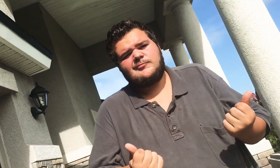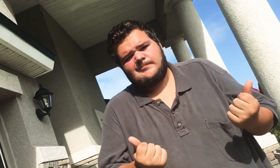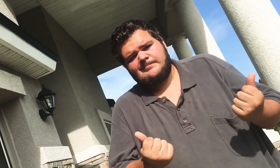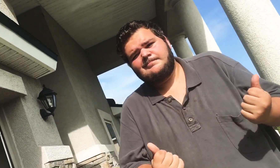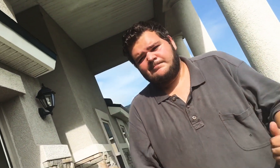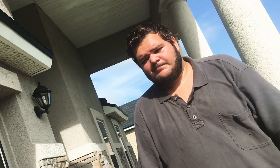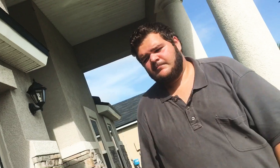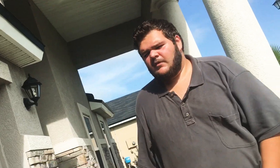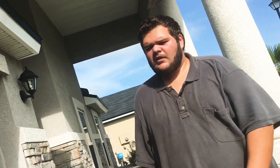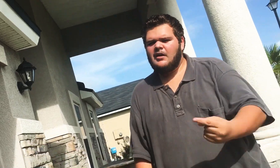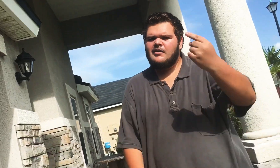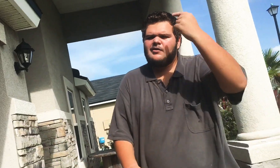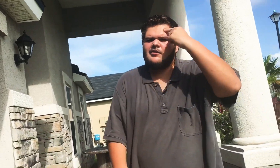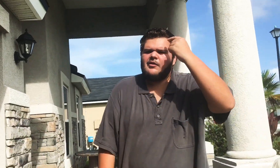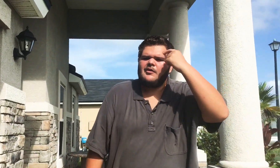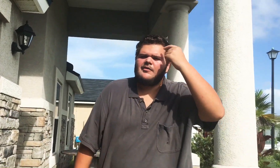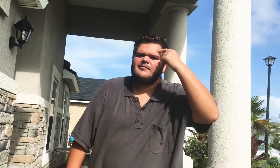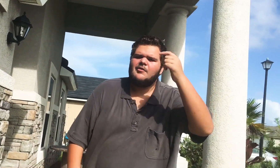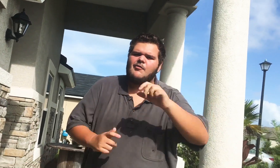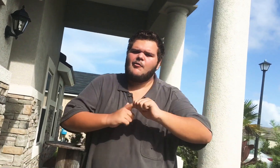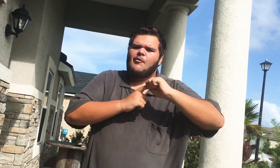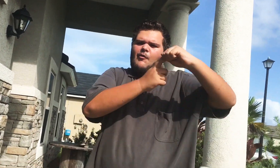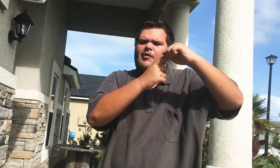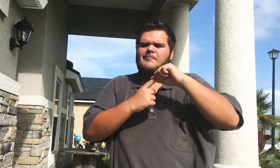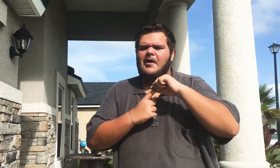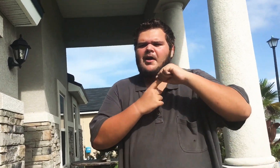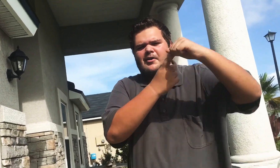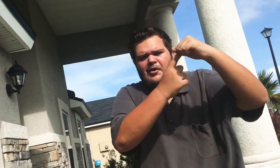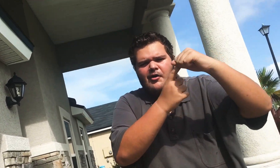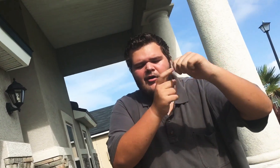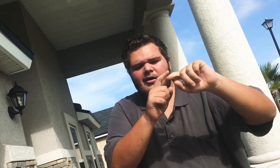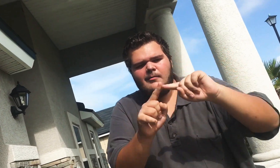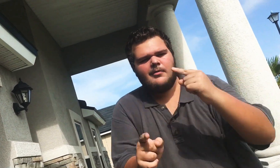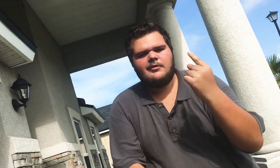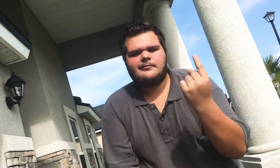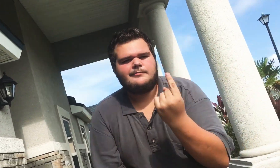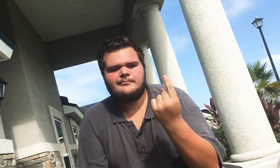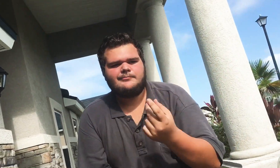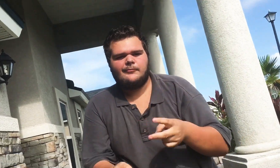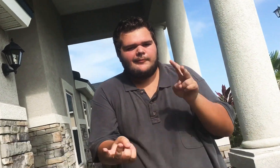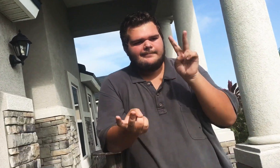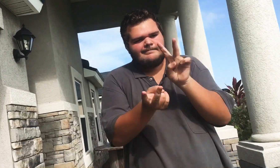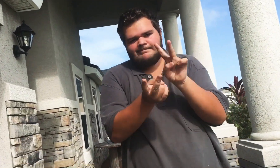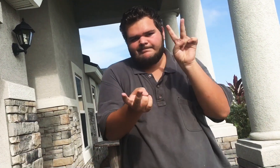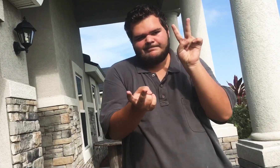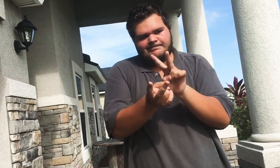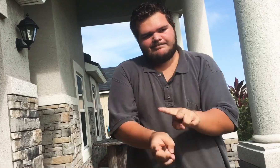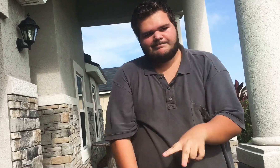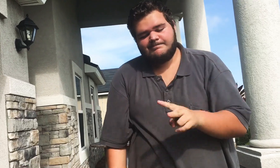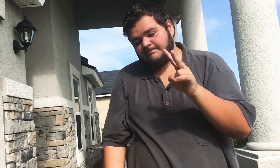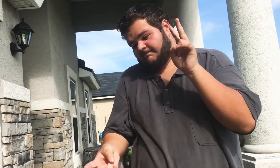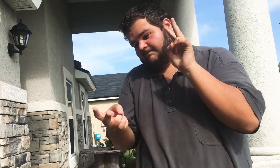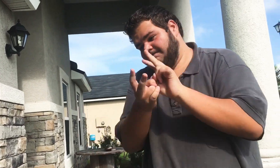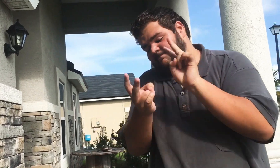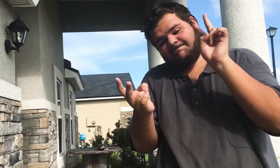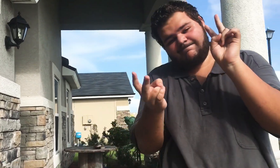thought that it was special Special But it was just the sex door The sex door